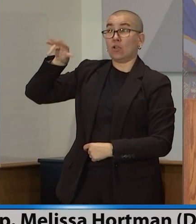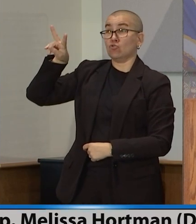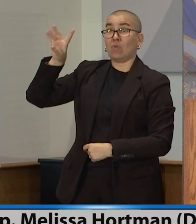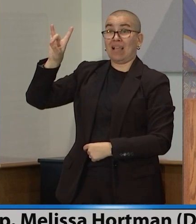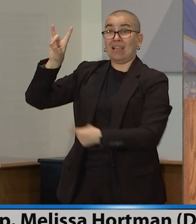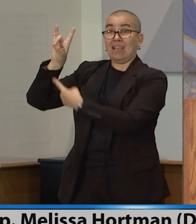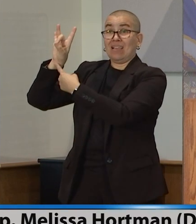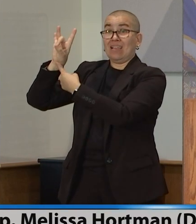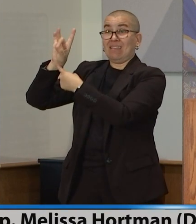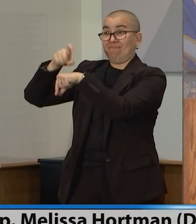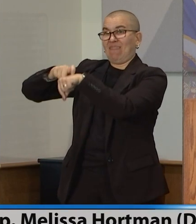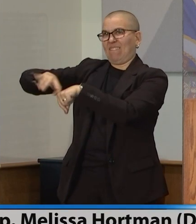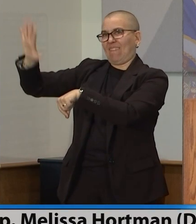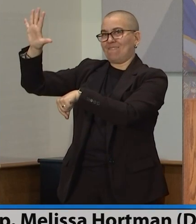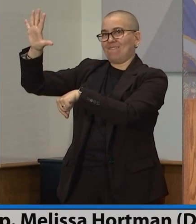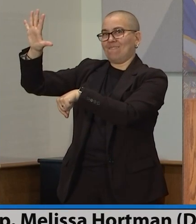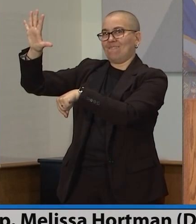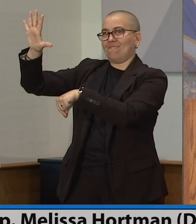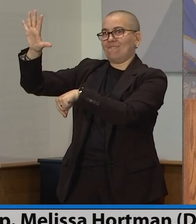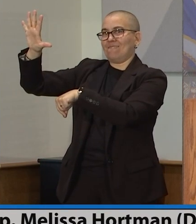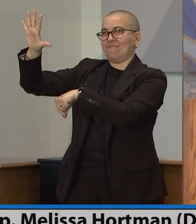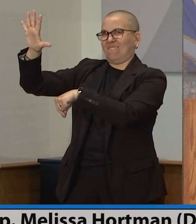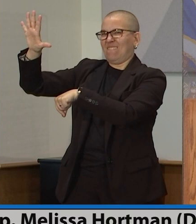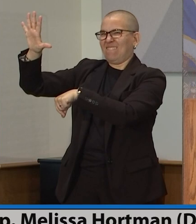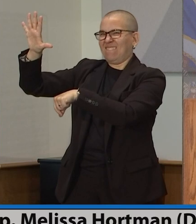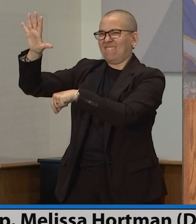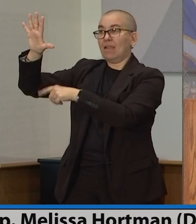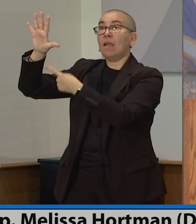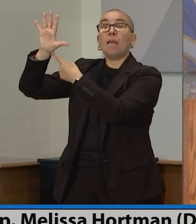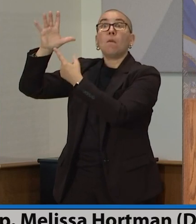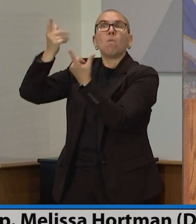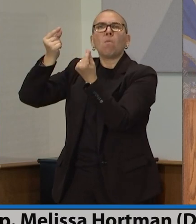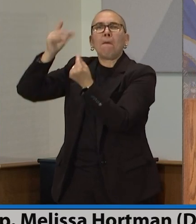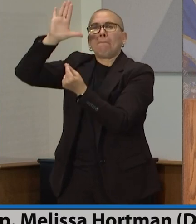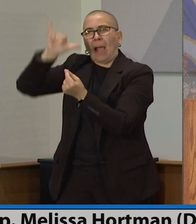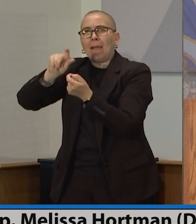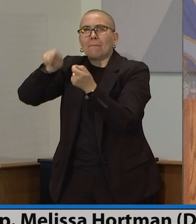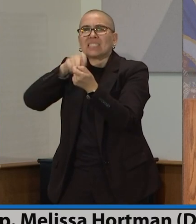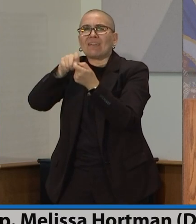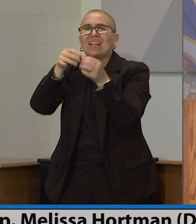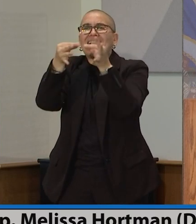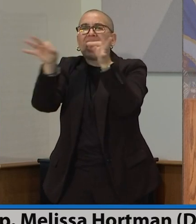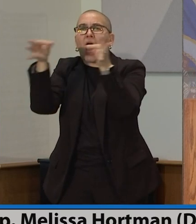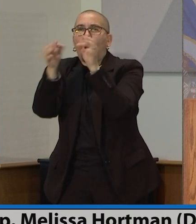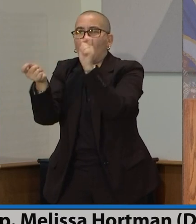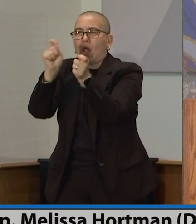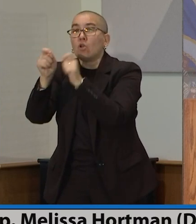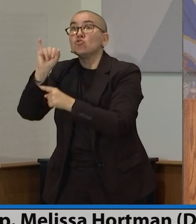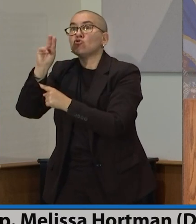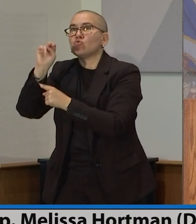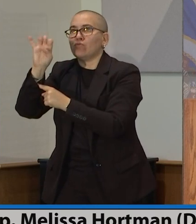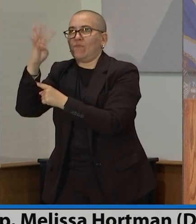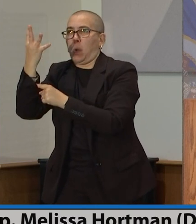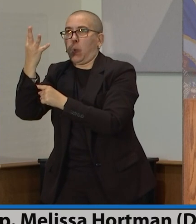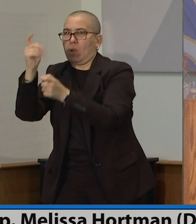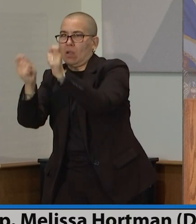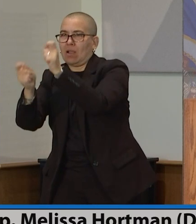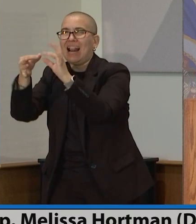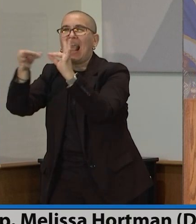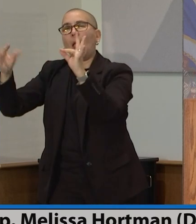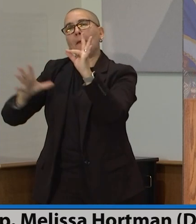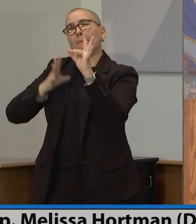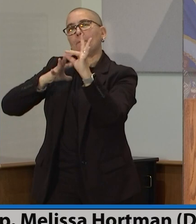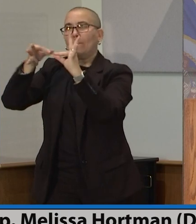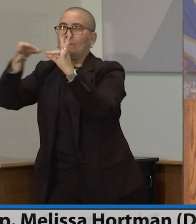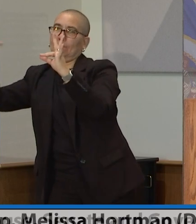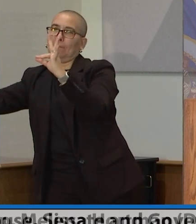language by June 4th. The only exception to that is some newer members or some less experienced folks may have